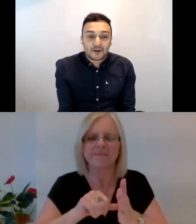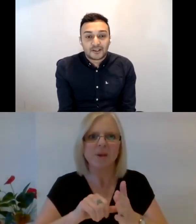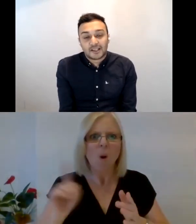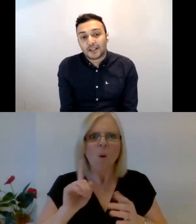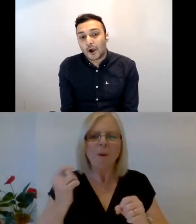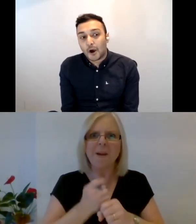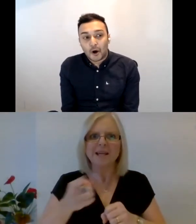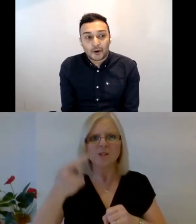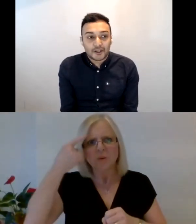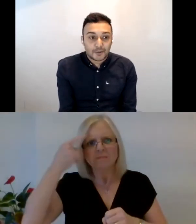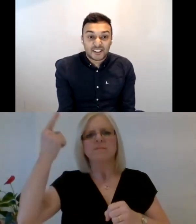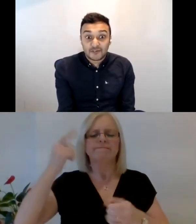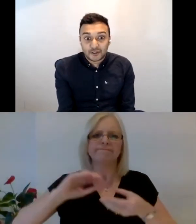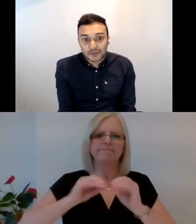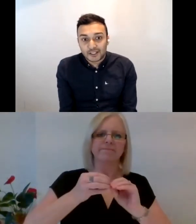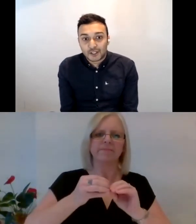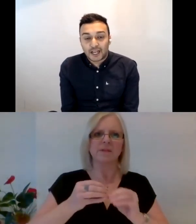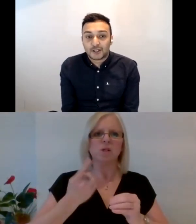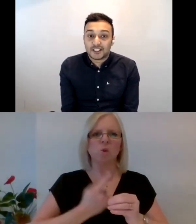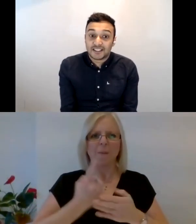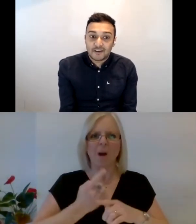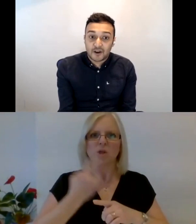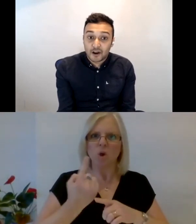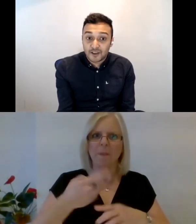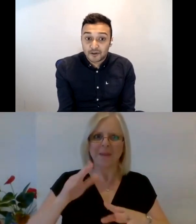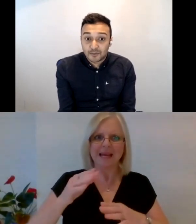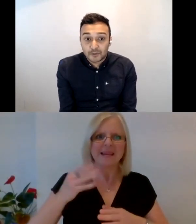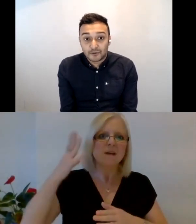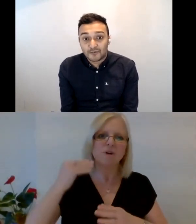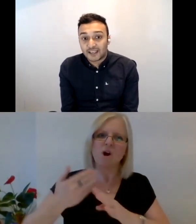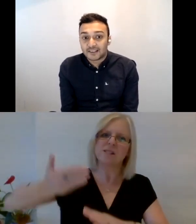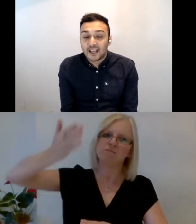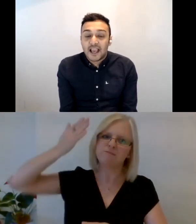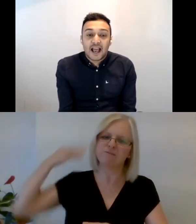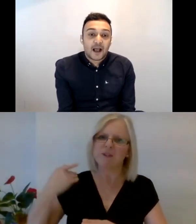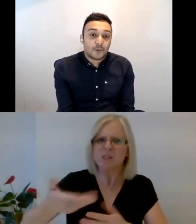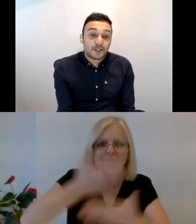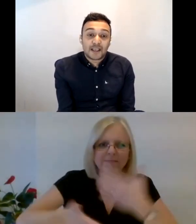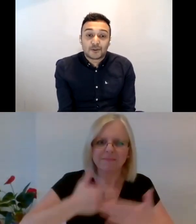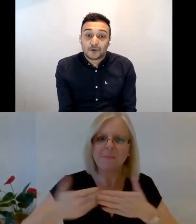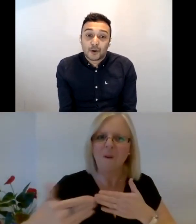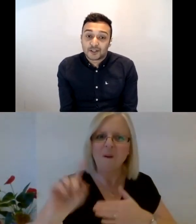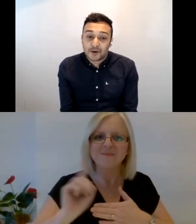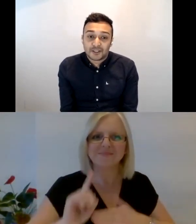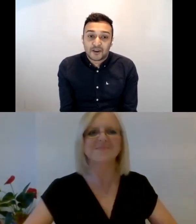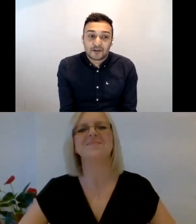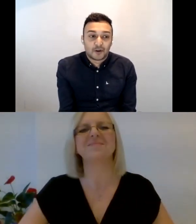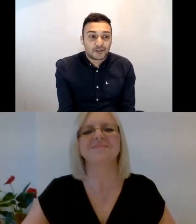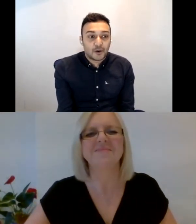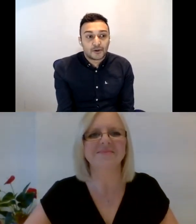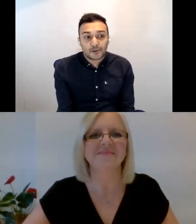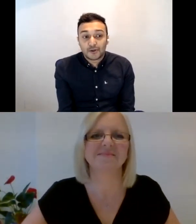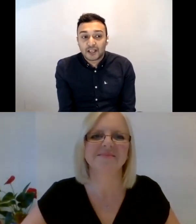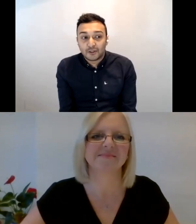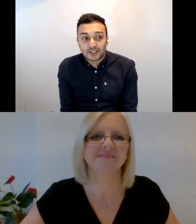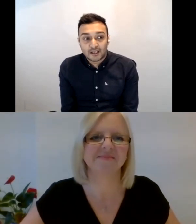focusing on some of the difficulties and the challenges that deaf and hard of hearing people face, which is based on your own experience of hearing